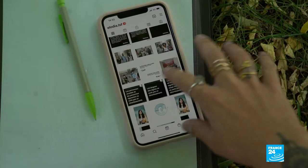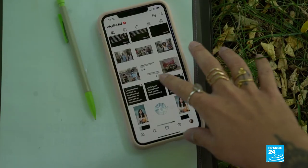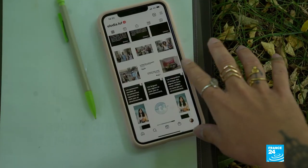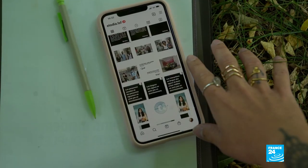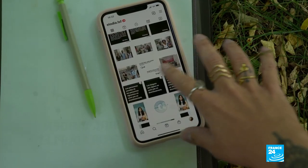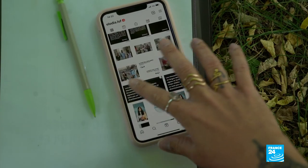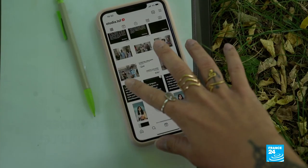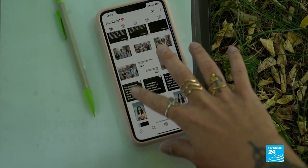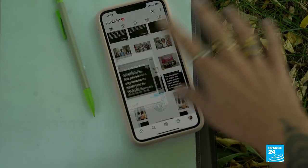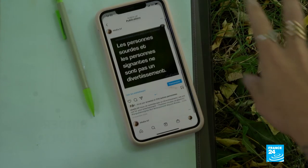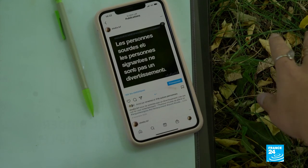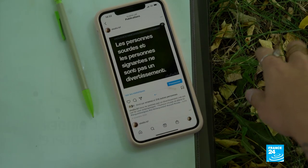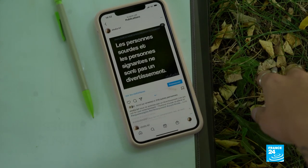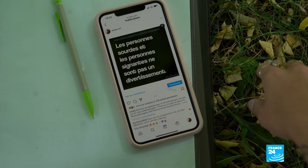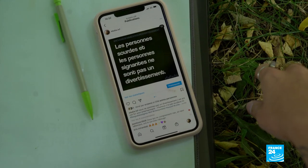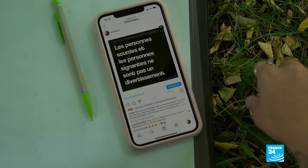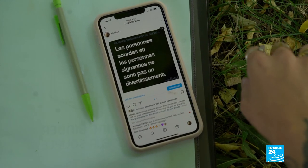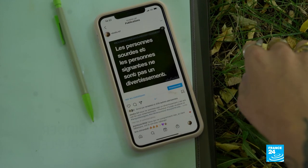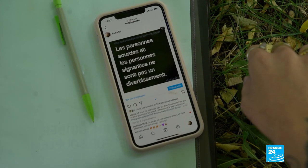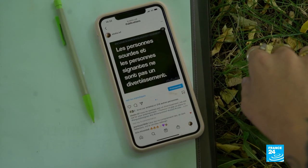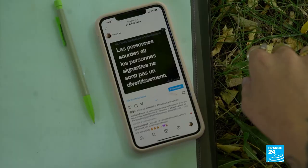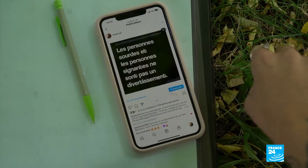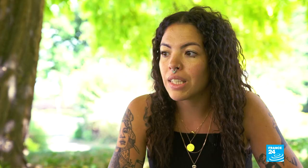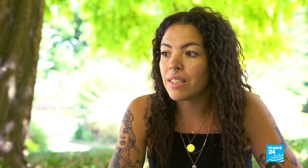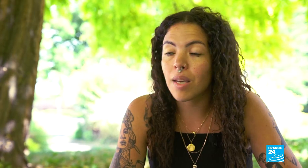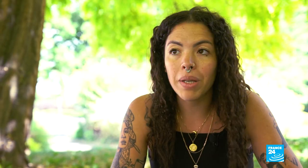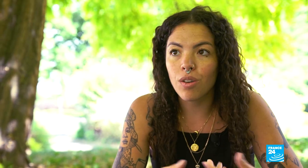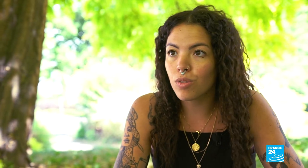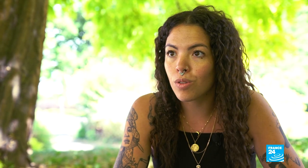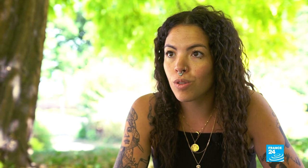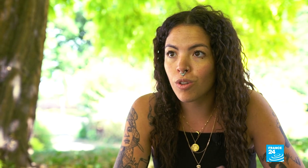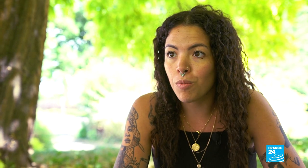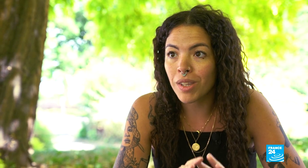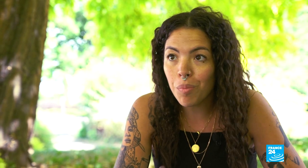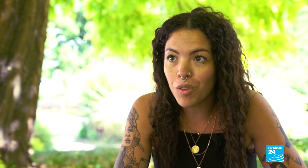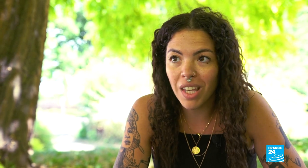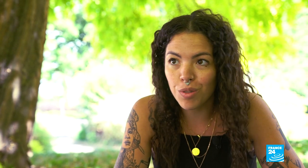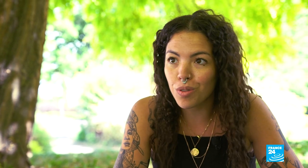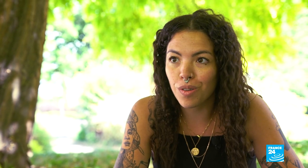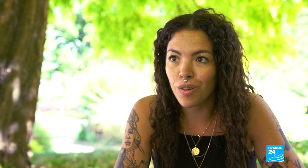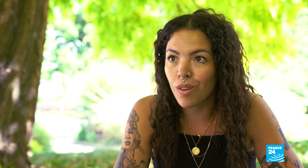But in reality, sign languages are very rich and complex. They're learned in the same way as any oral language.